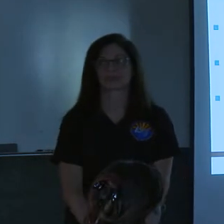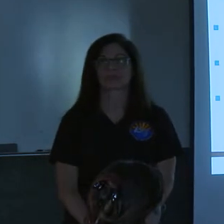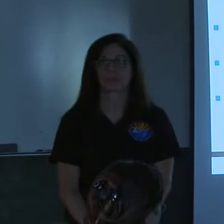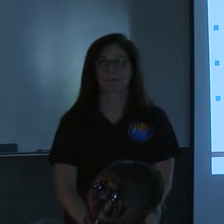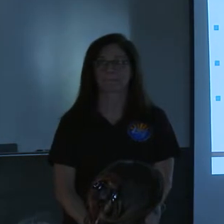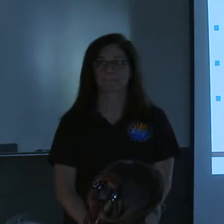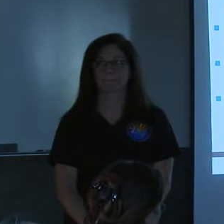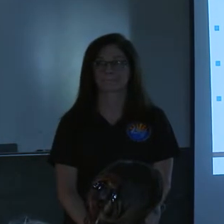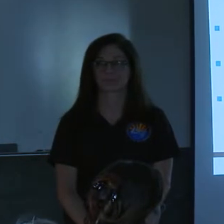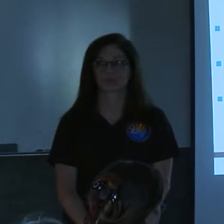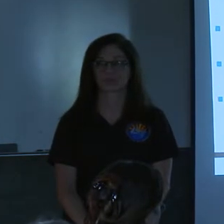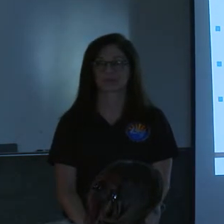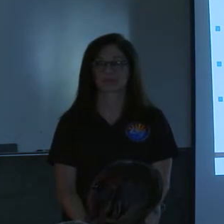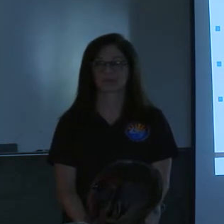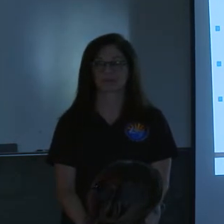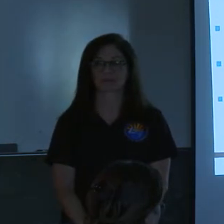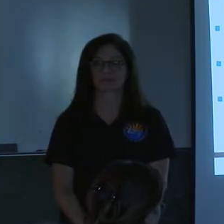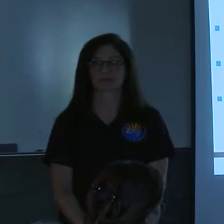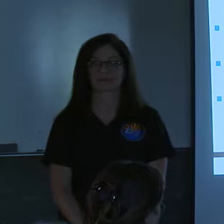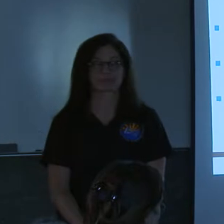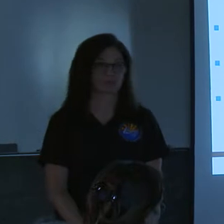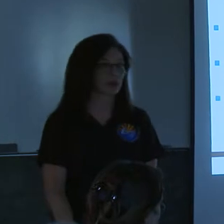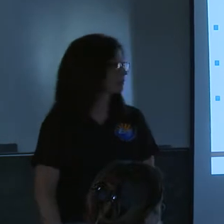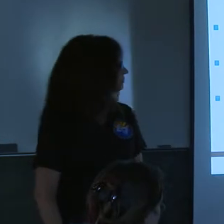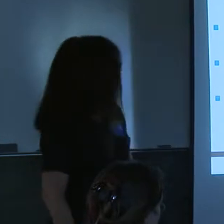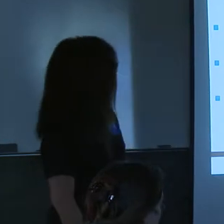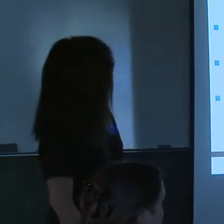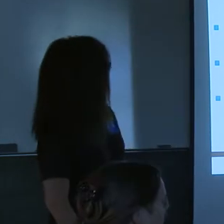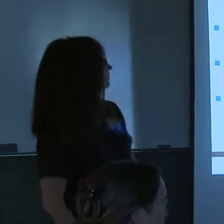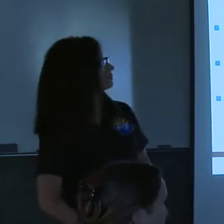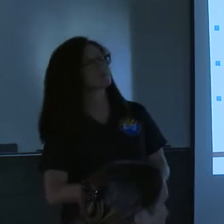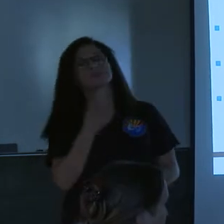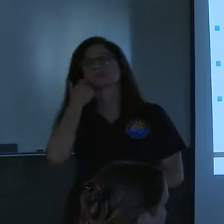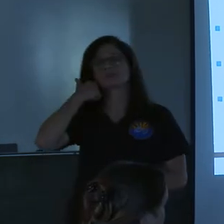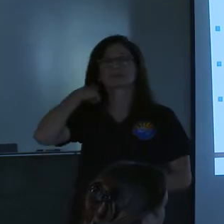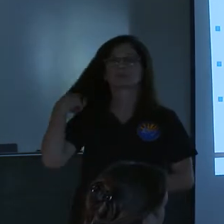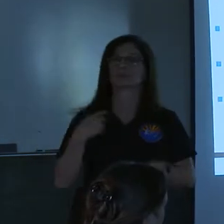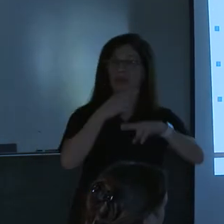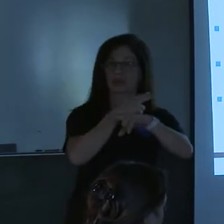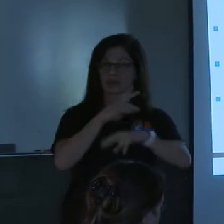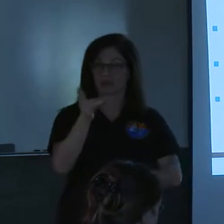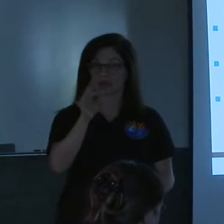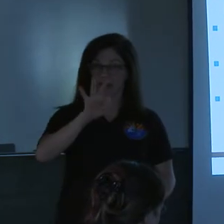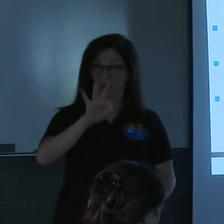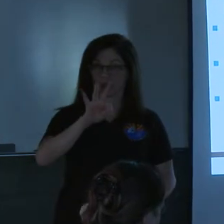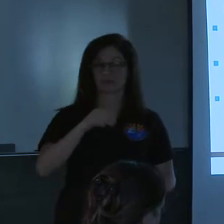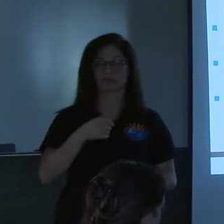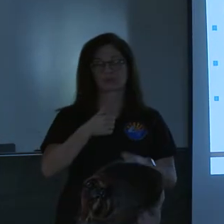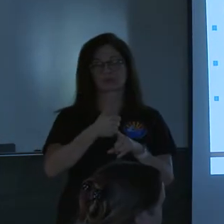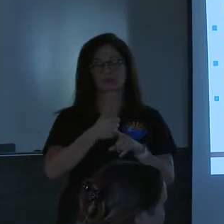if we look at Highway 89 runs mostly